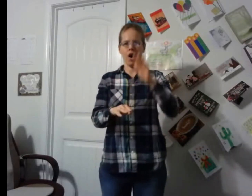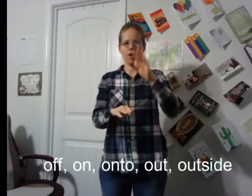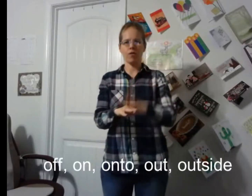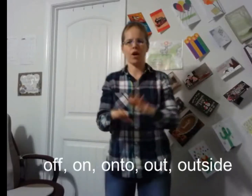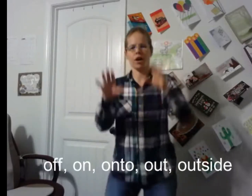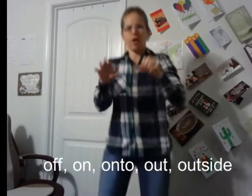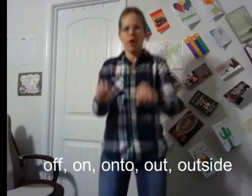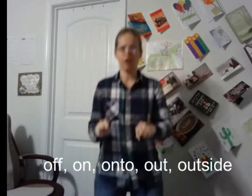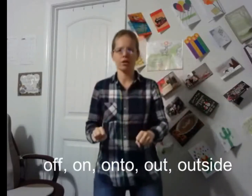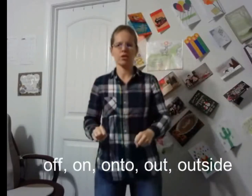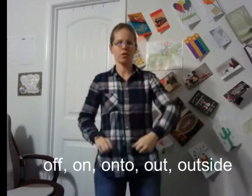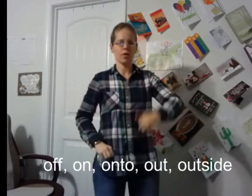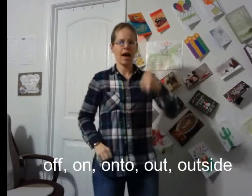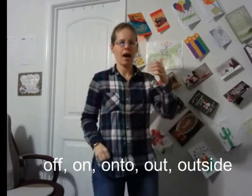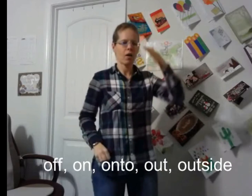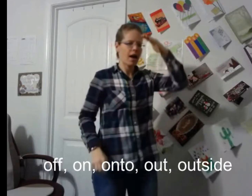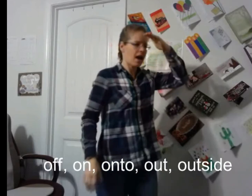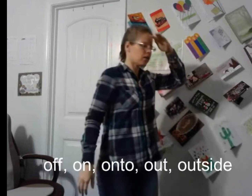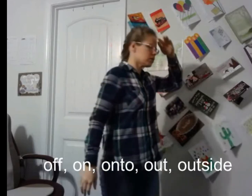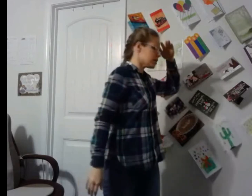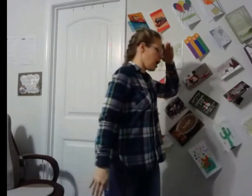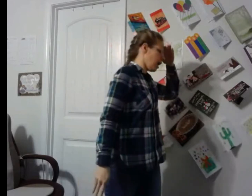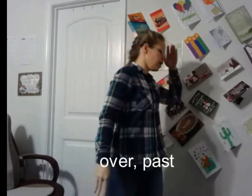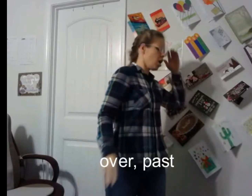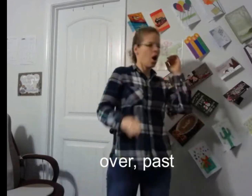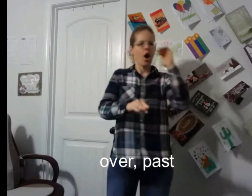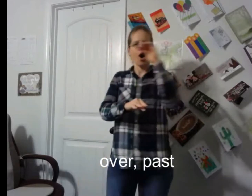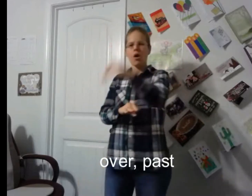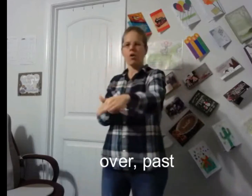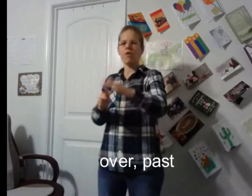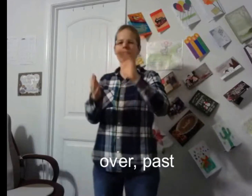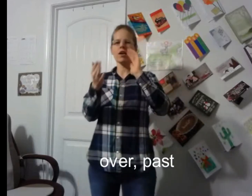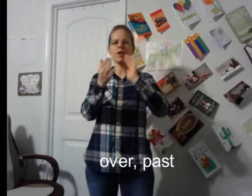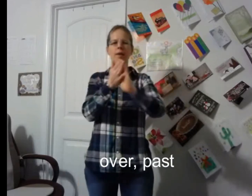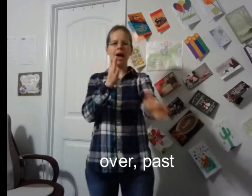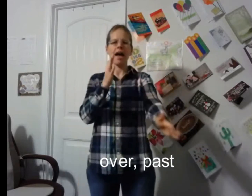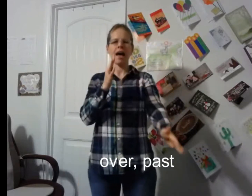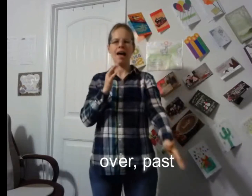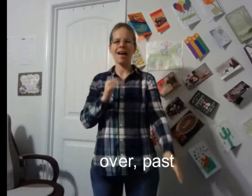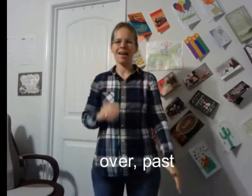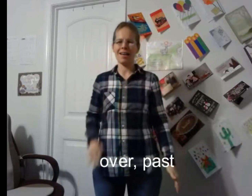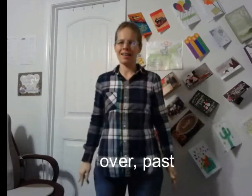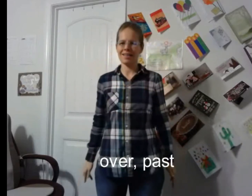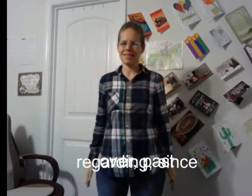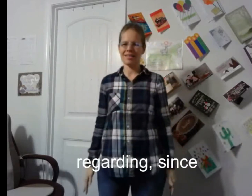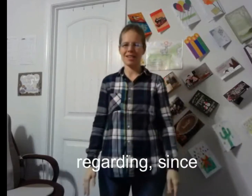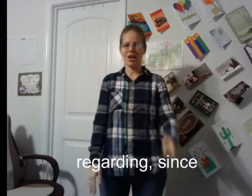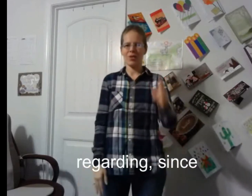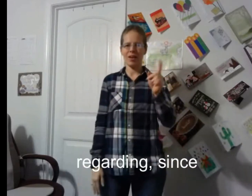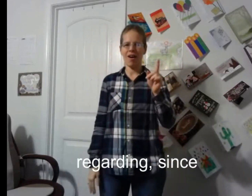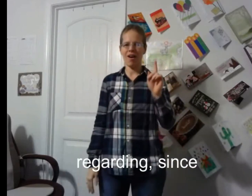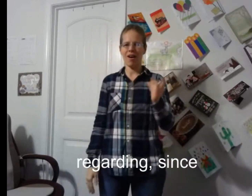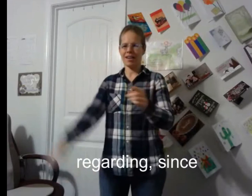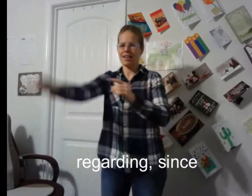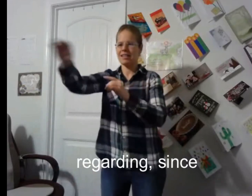off on onto, out outside, over past, regarding